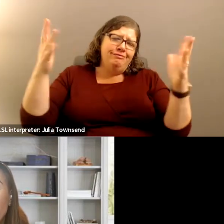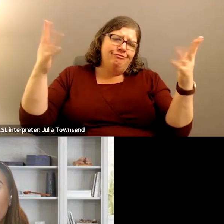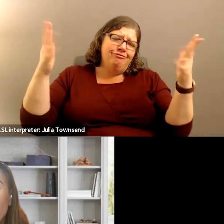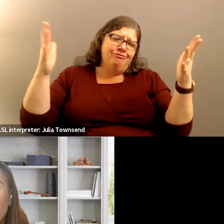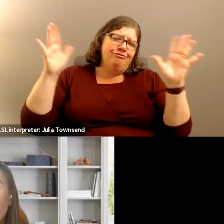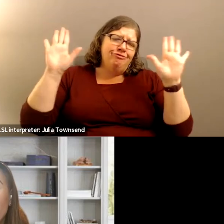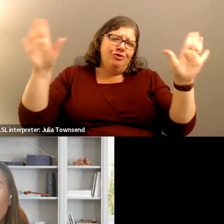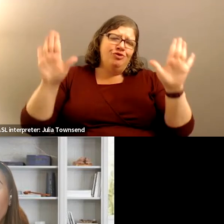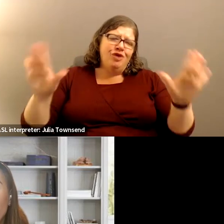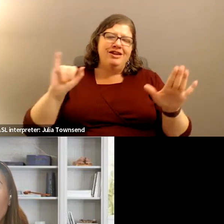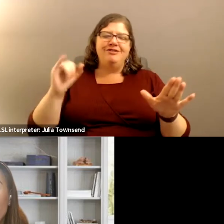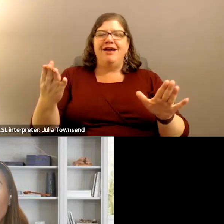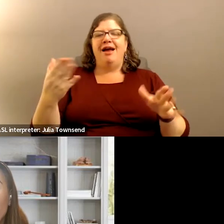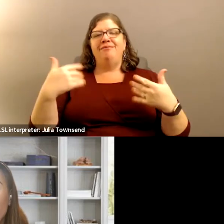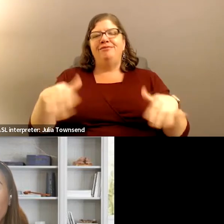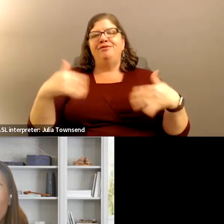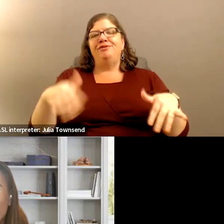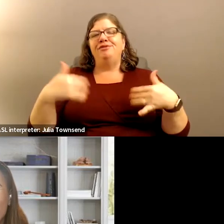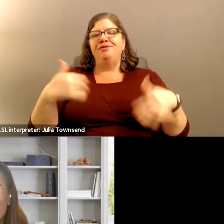job.